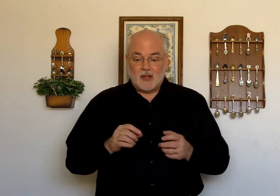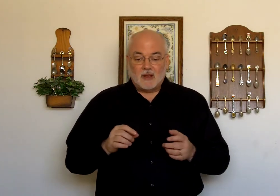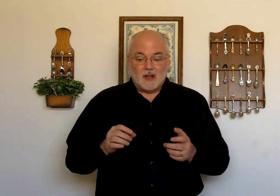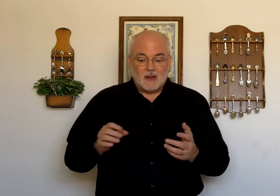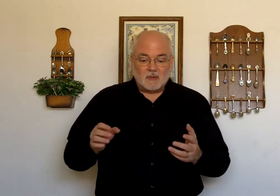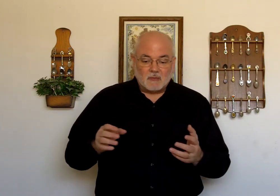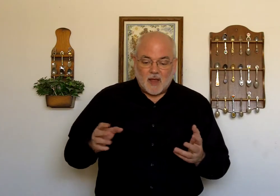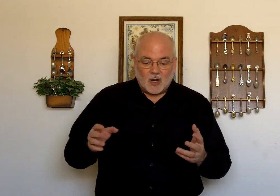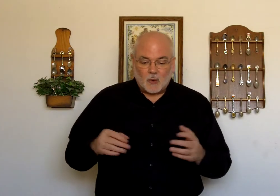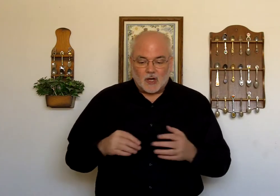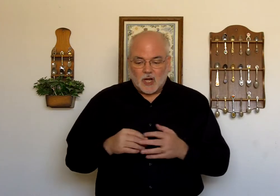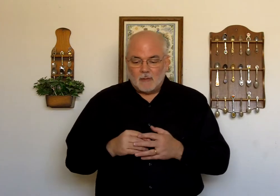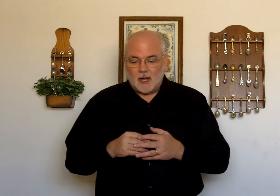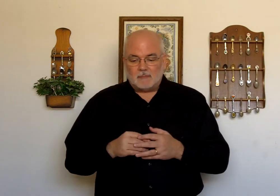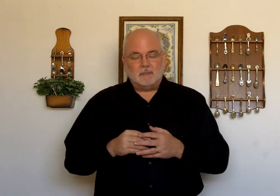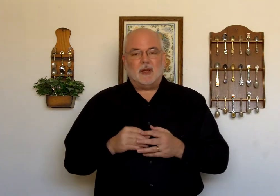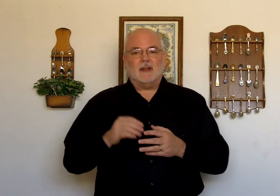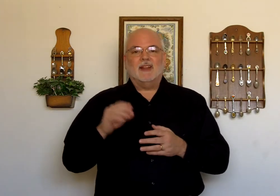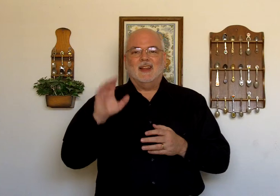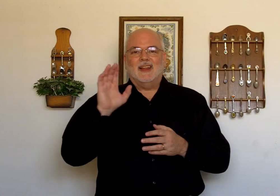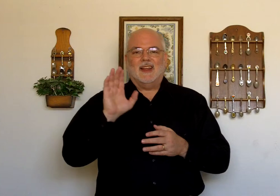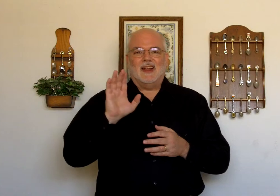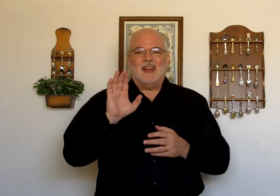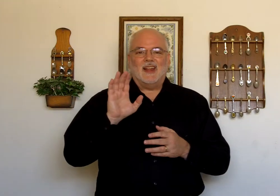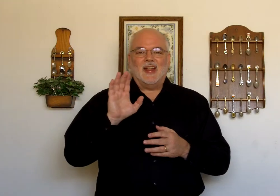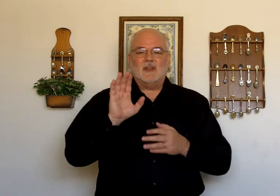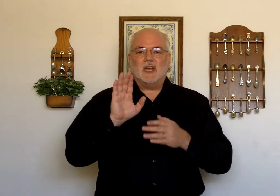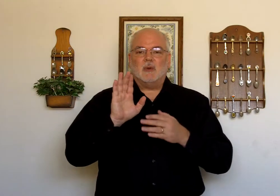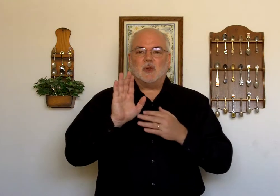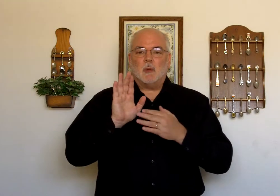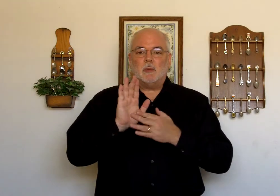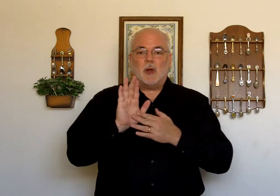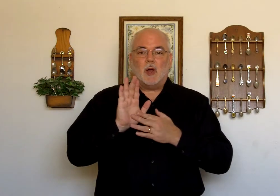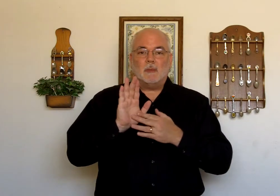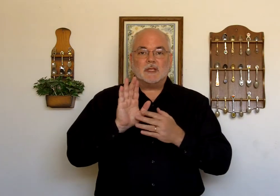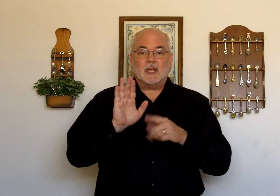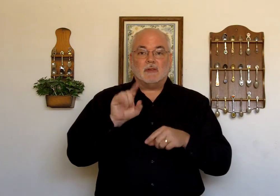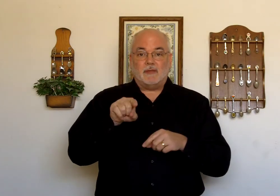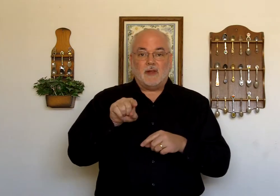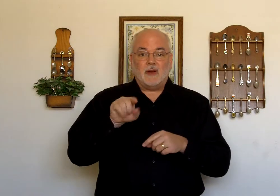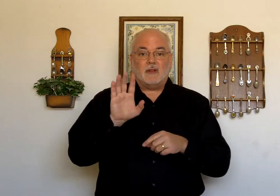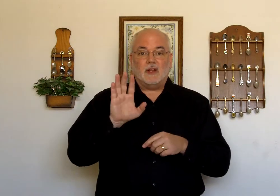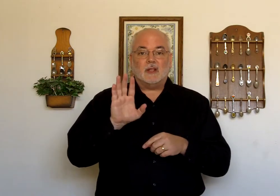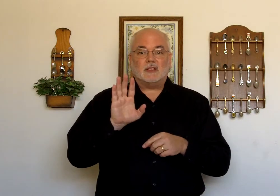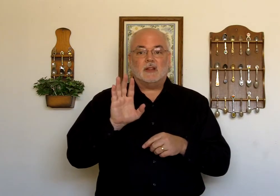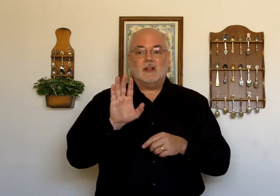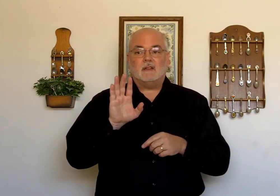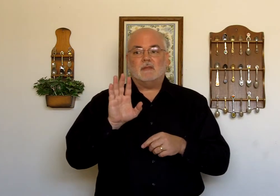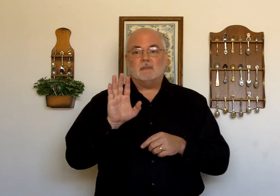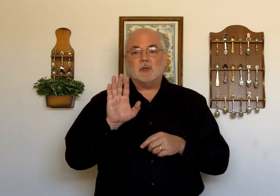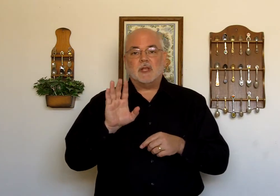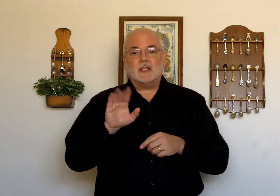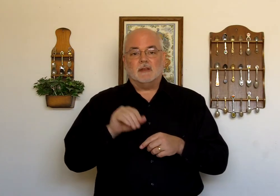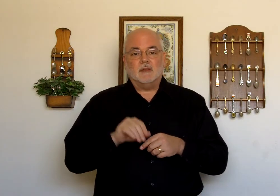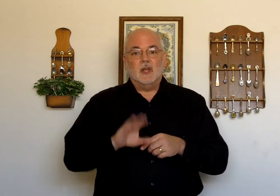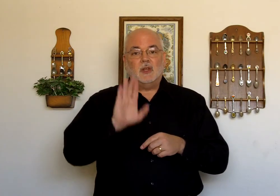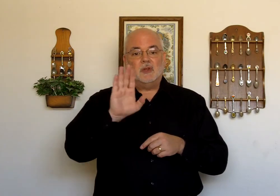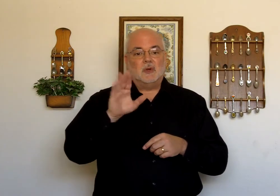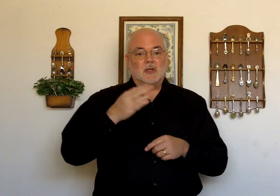And I don't know what will come up. But if you did it with an open palm instead of a finger. Then it's the possessive. Yours